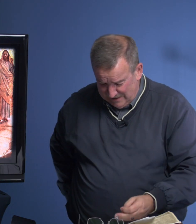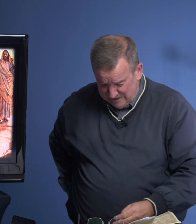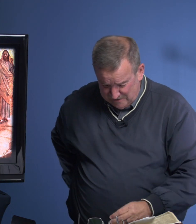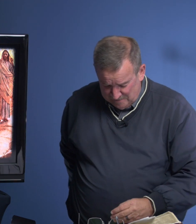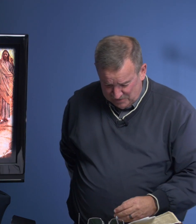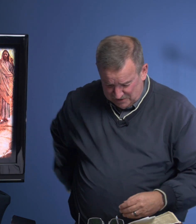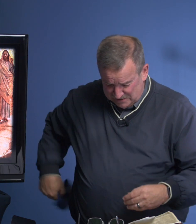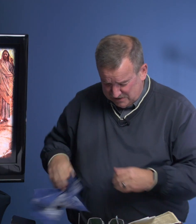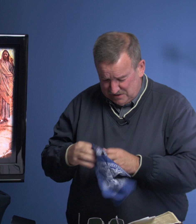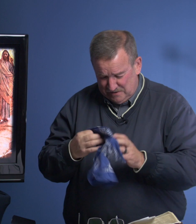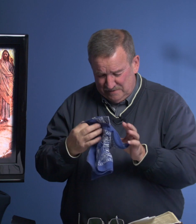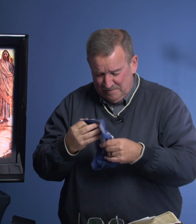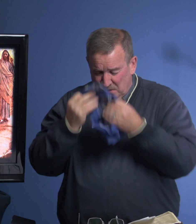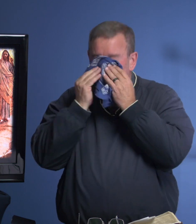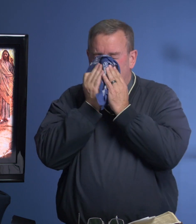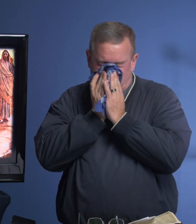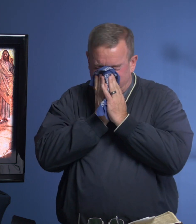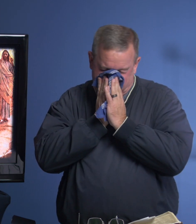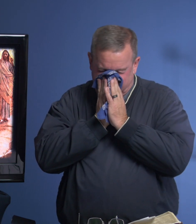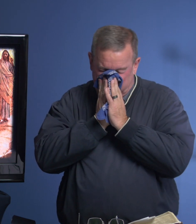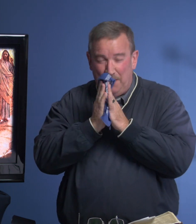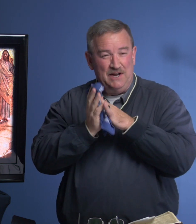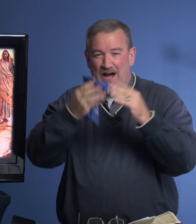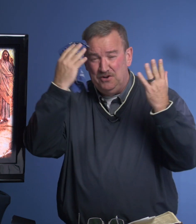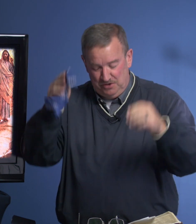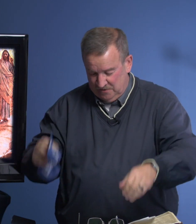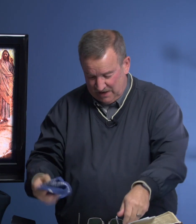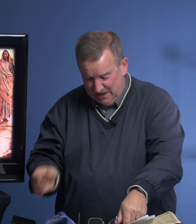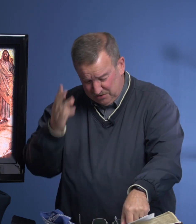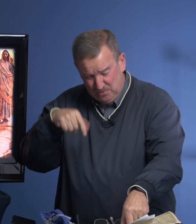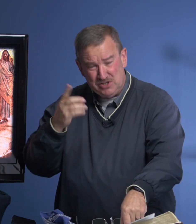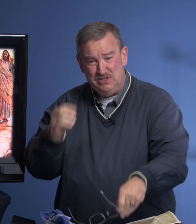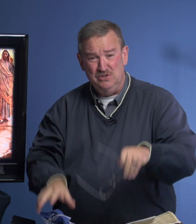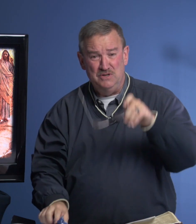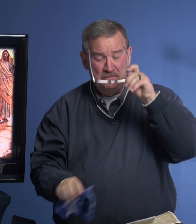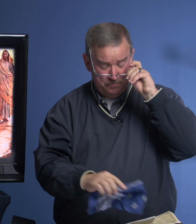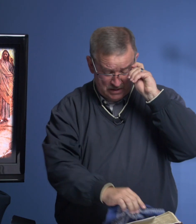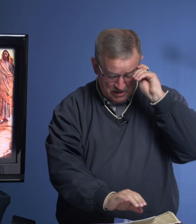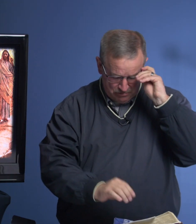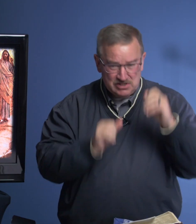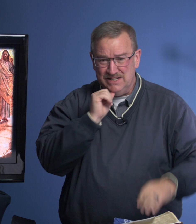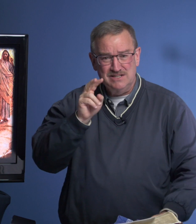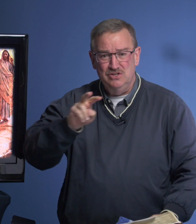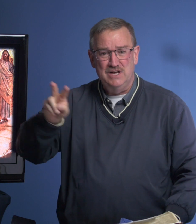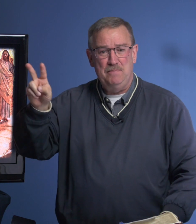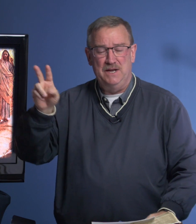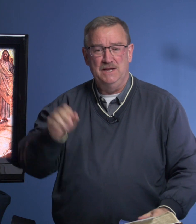out of her tissue and, I mean, I don't know. I don't know what she's doing. But she doesn't look up at him.